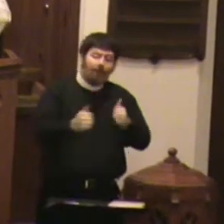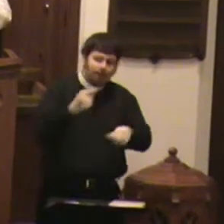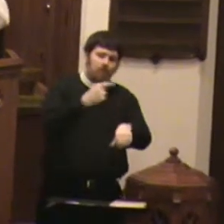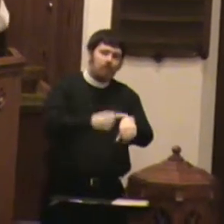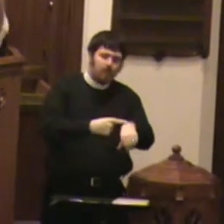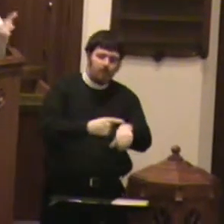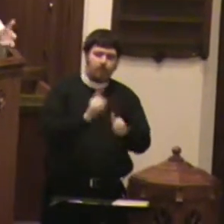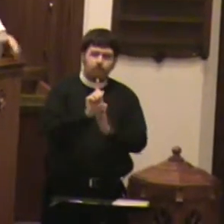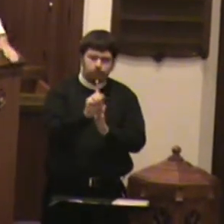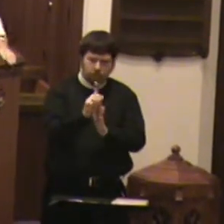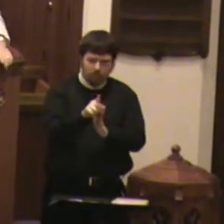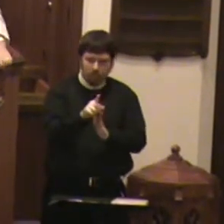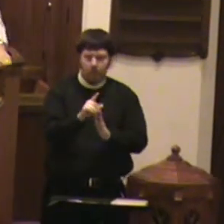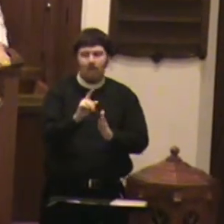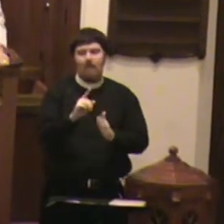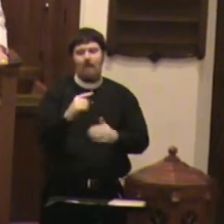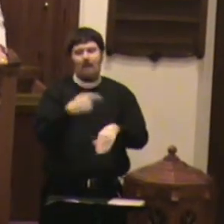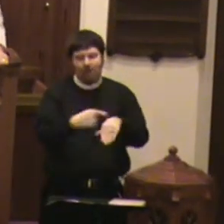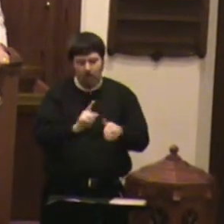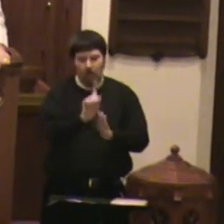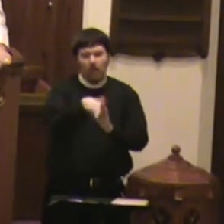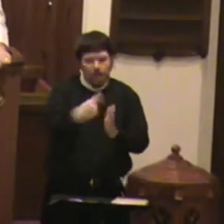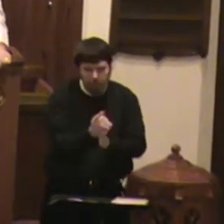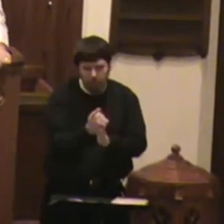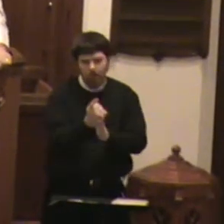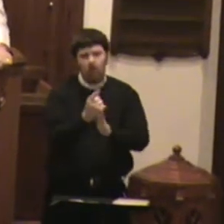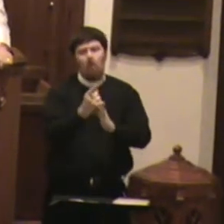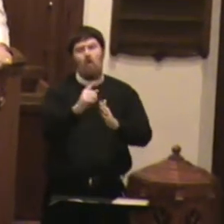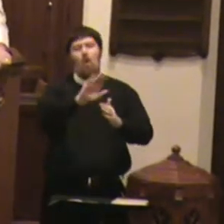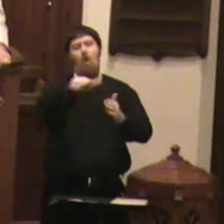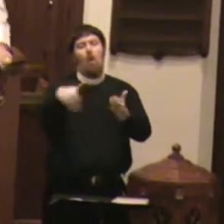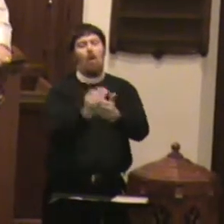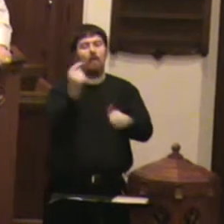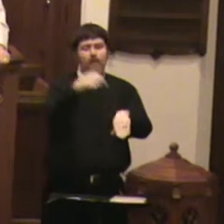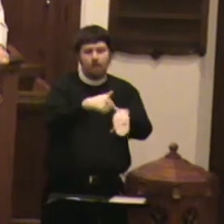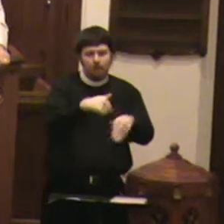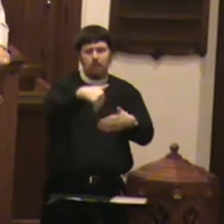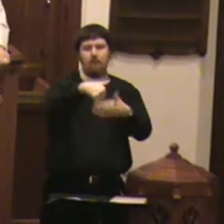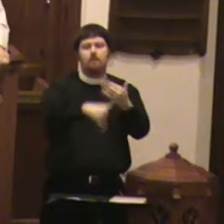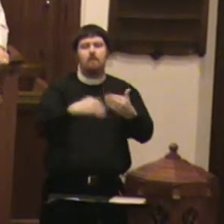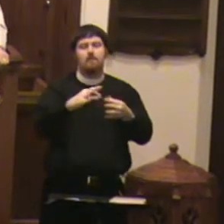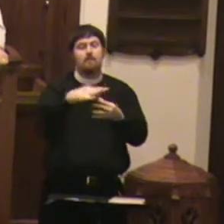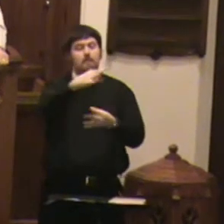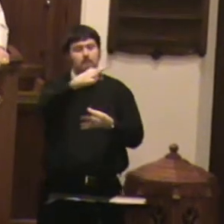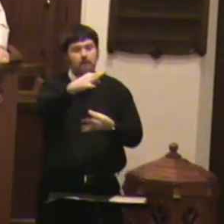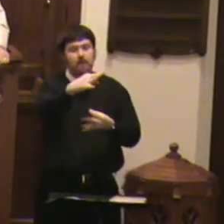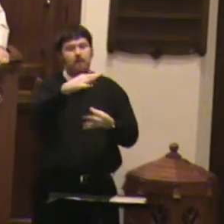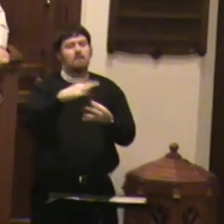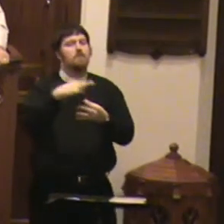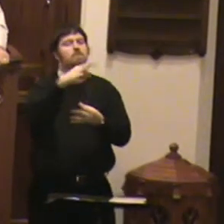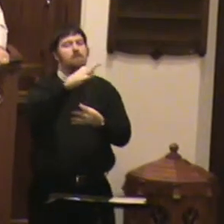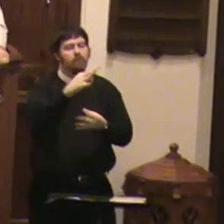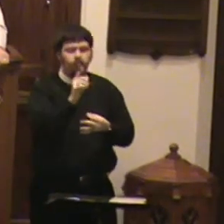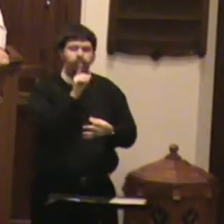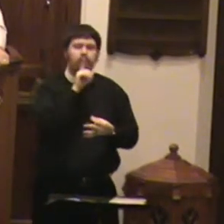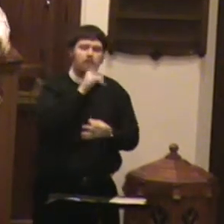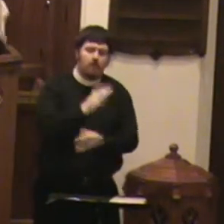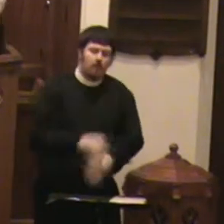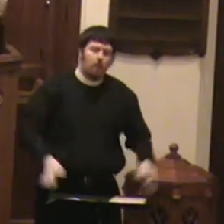day, all the time, in the Spirit. The Spirit is important. It's an important